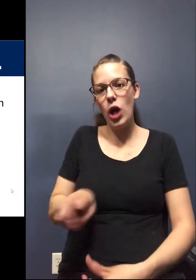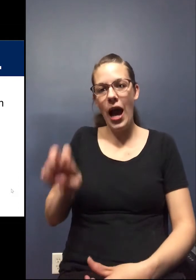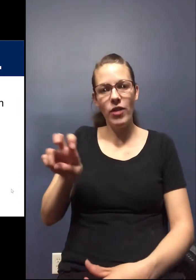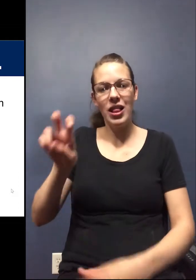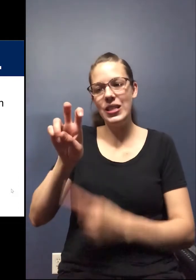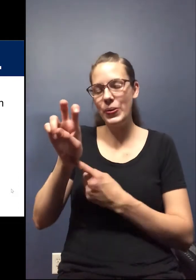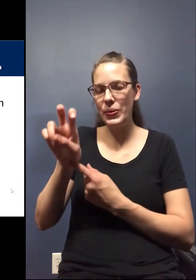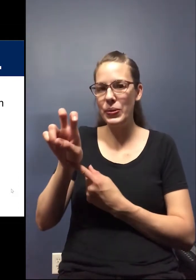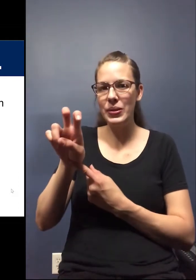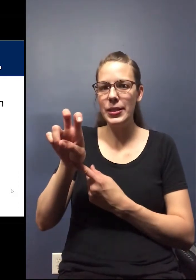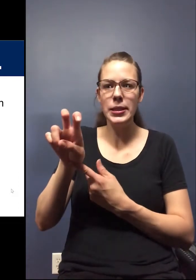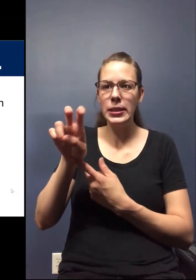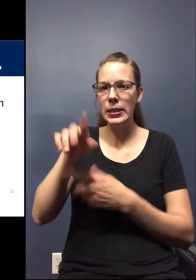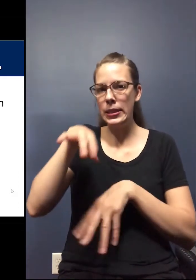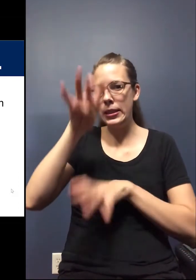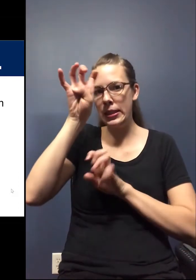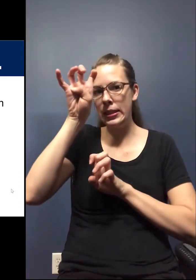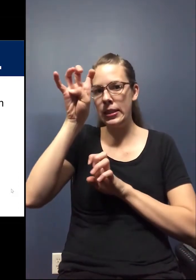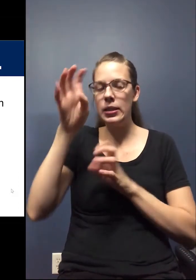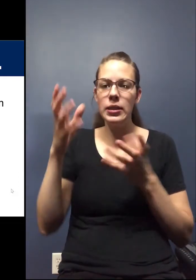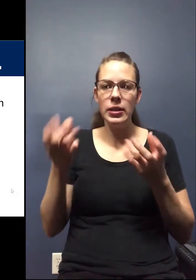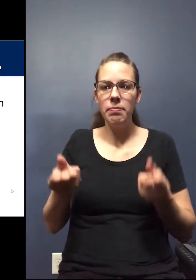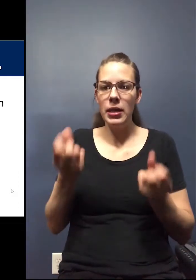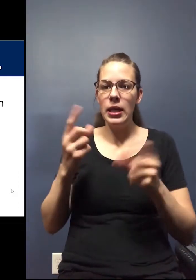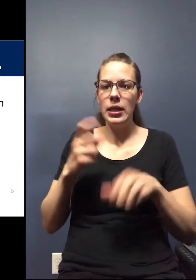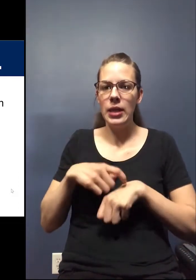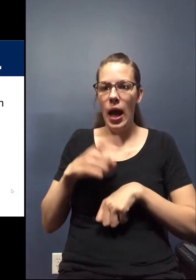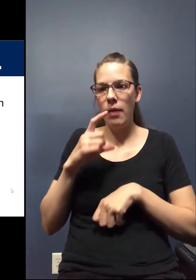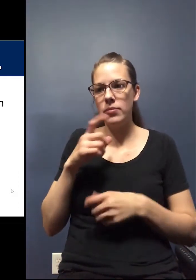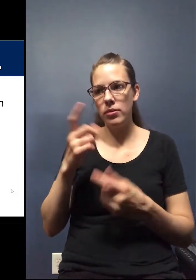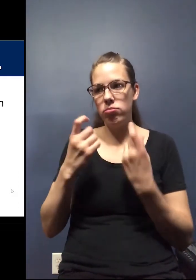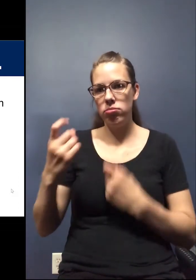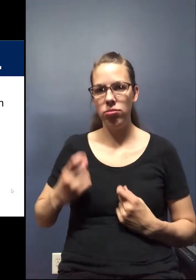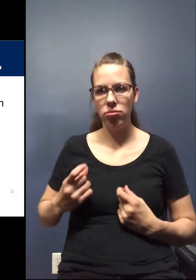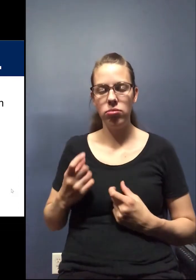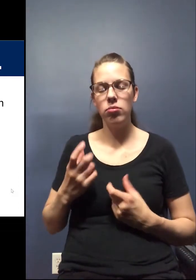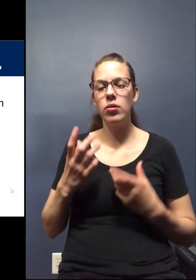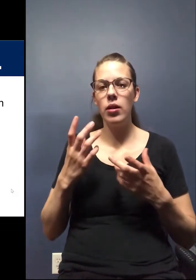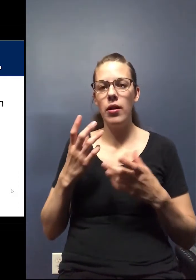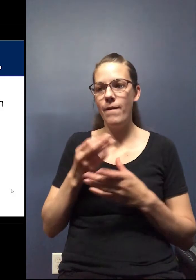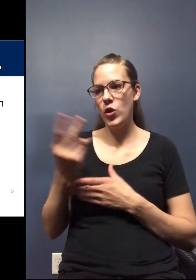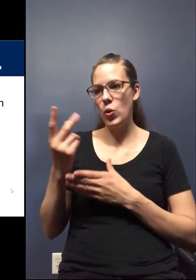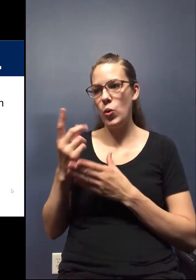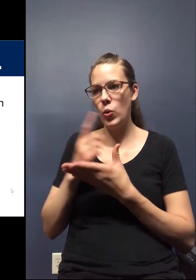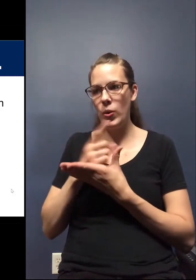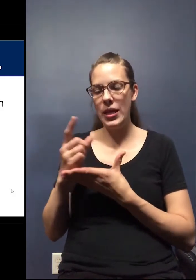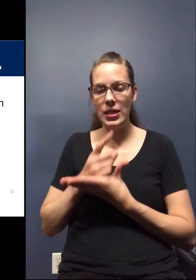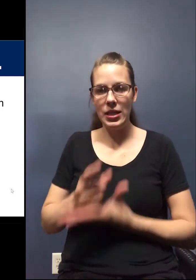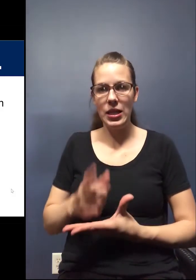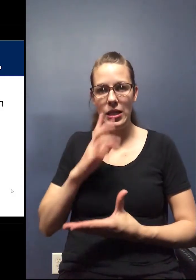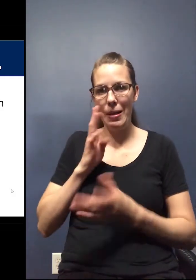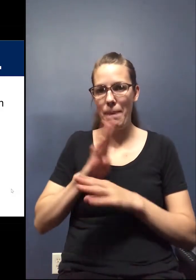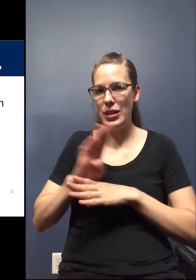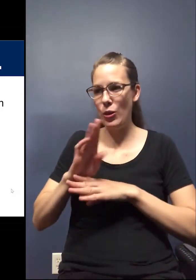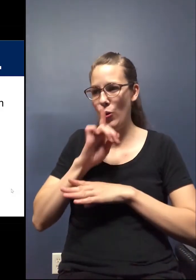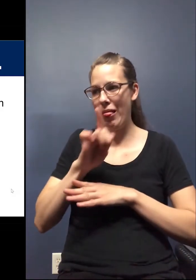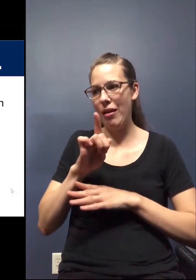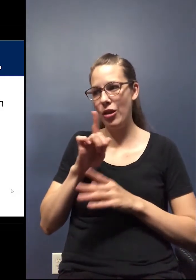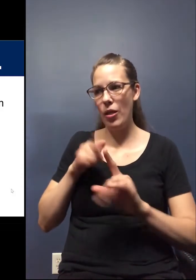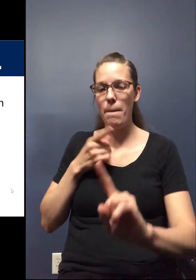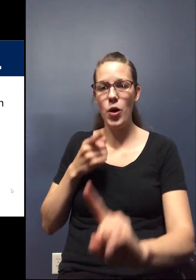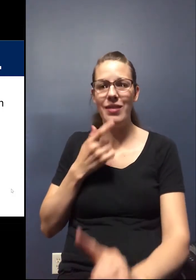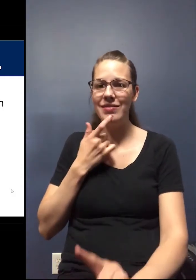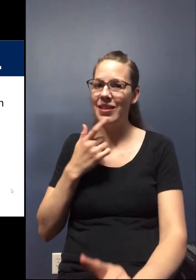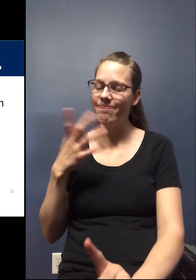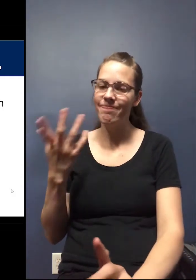happens to be a question that I've, I've gotten a couple of times just in the last couple of weeks as, as some of these businesses really are getting to